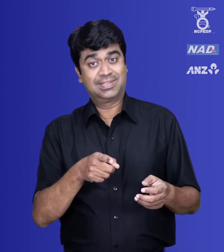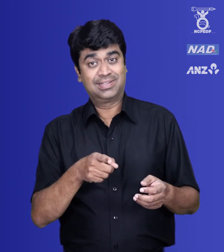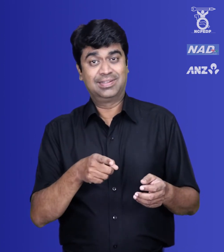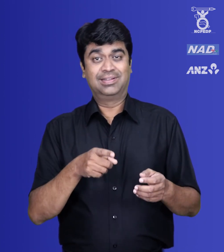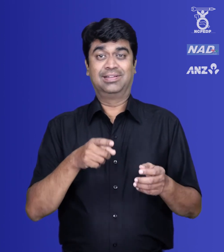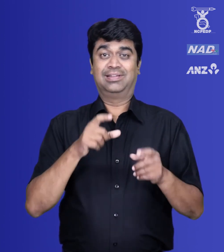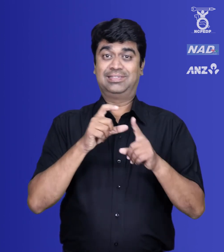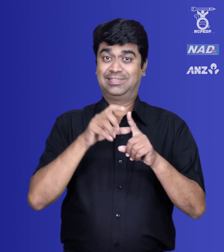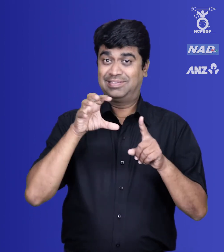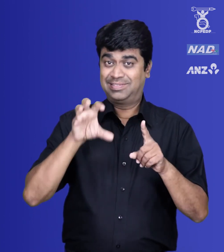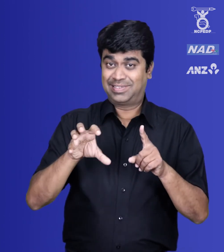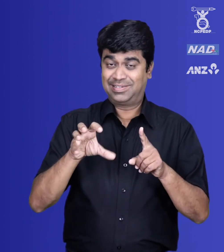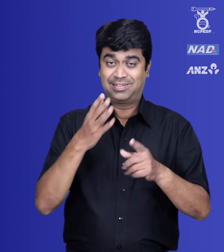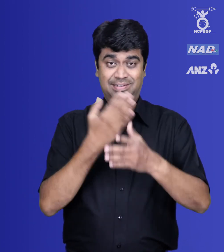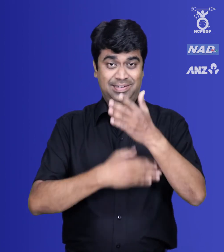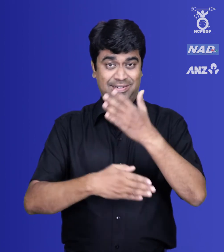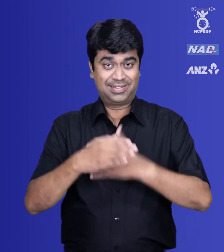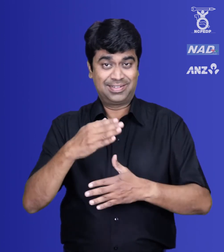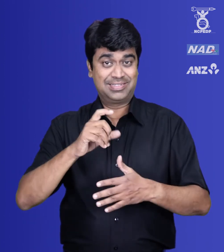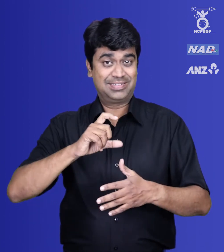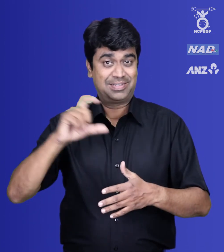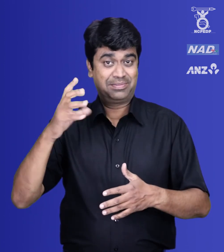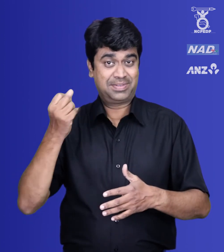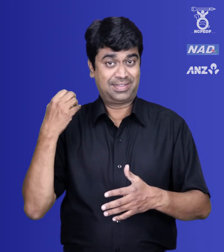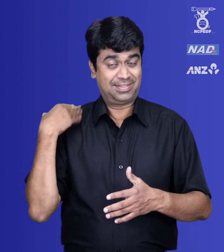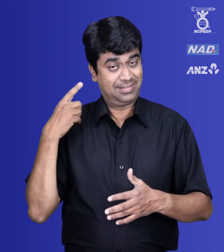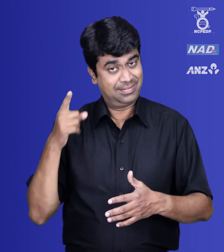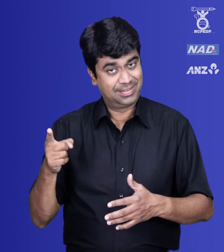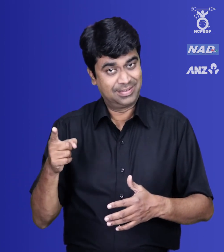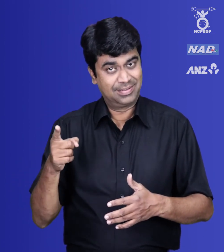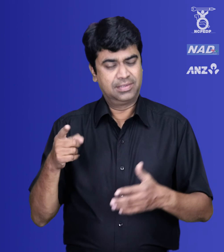may approach the district-level committee on disability. accessibility.